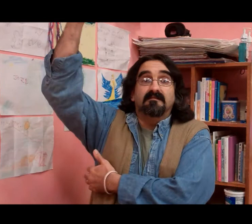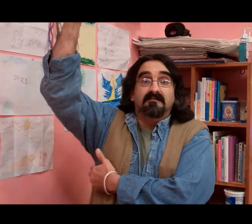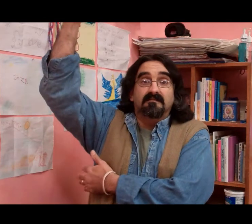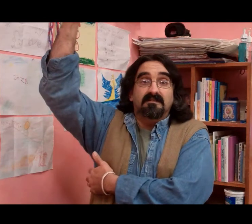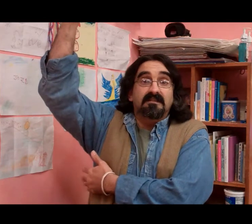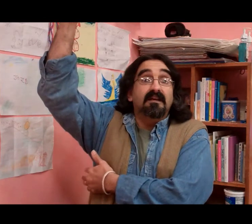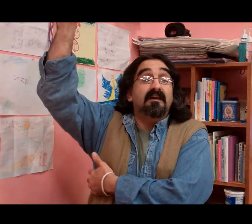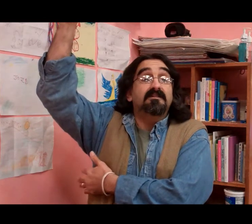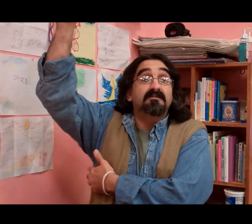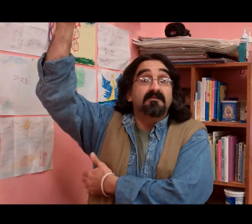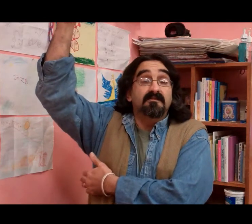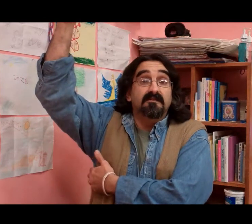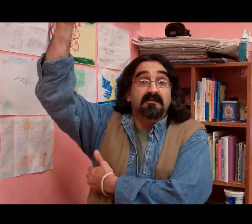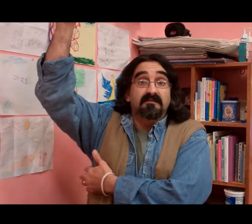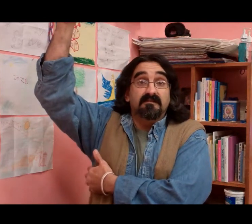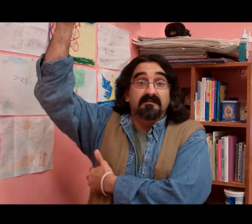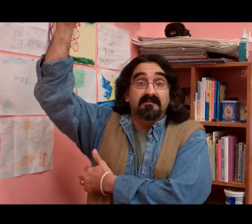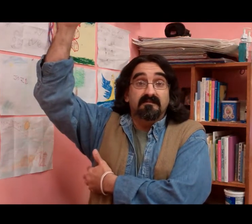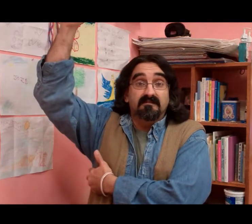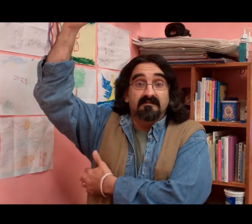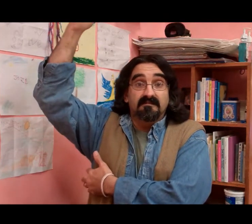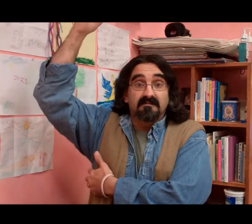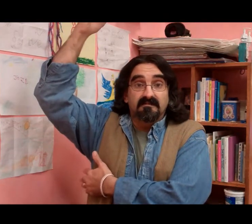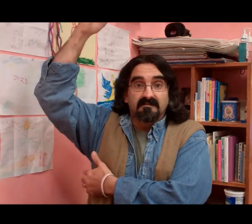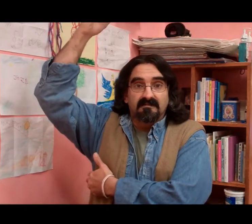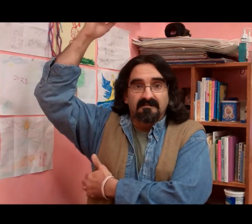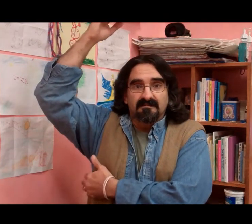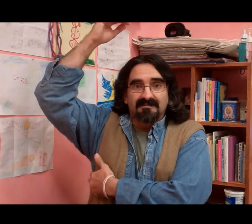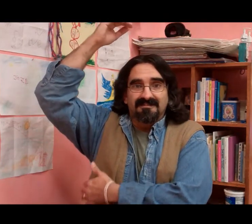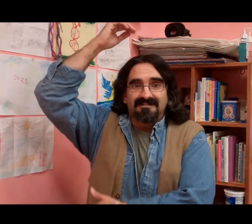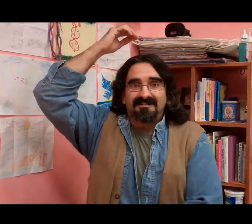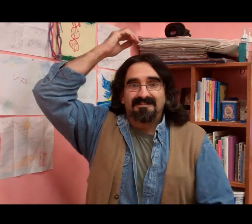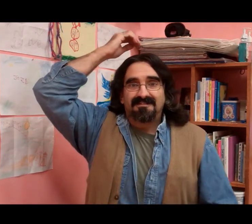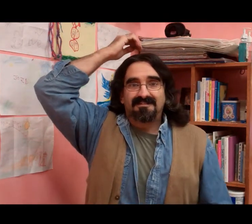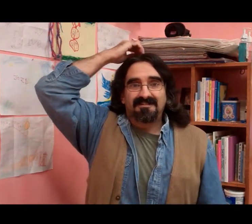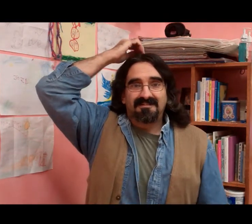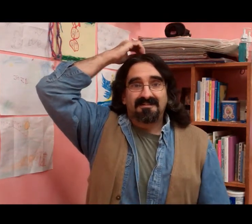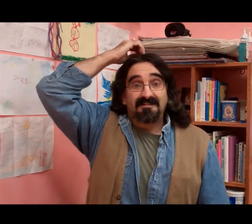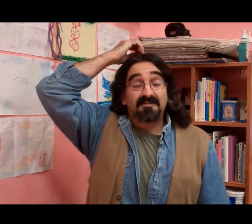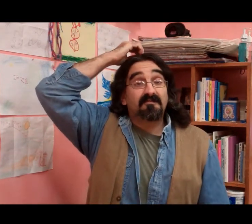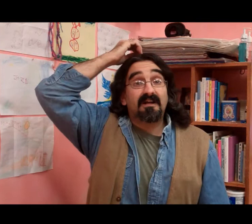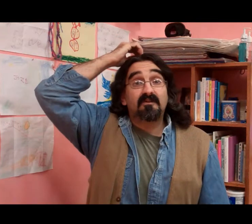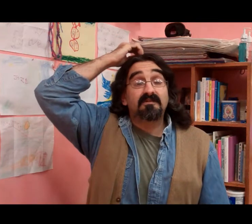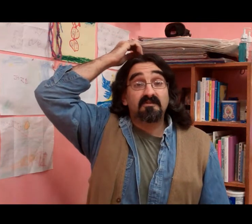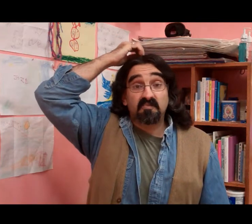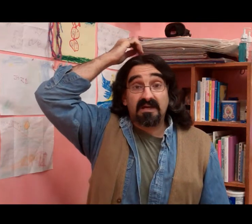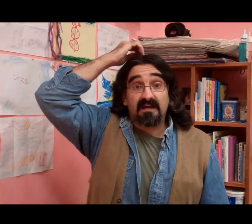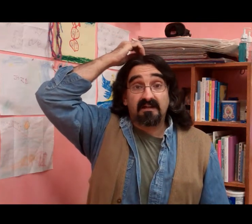today I choose to follow a new path,